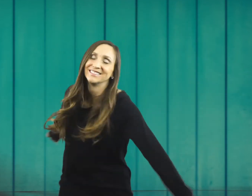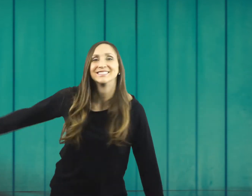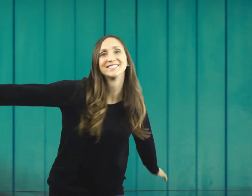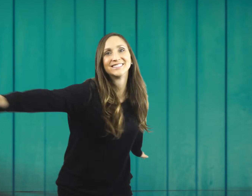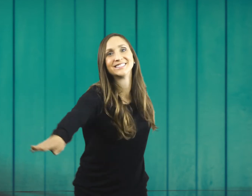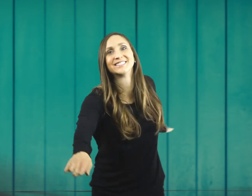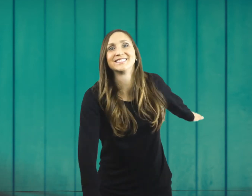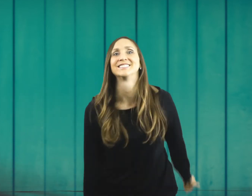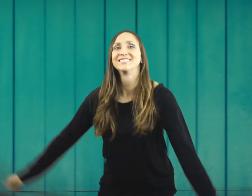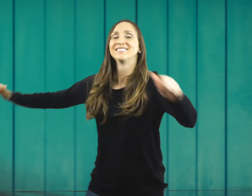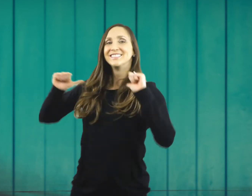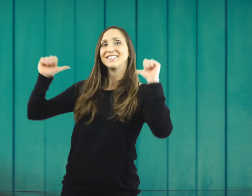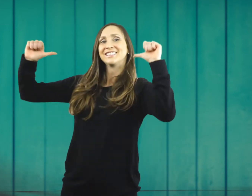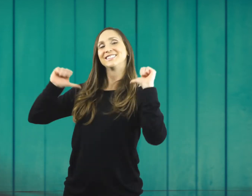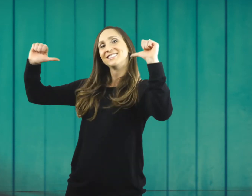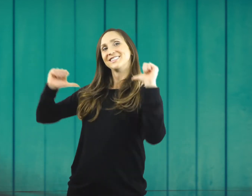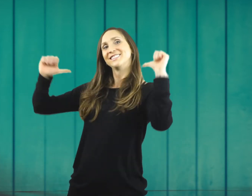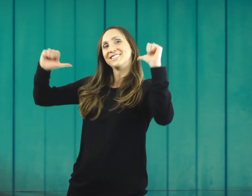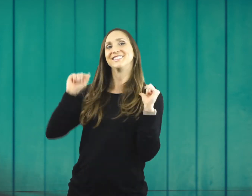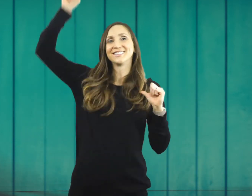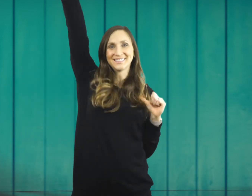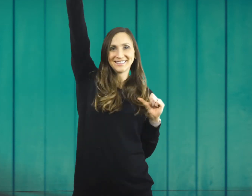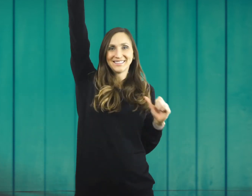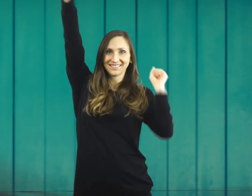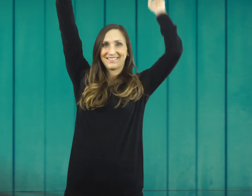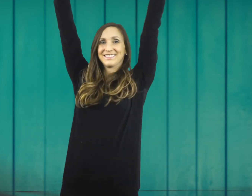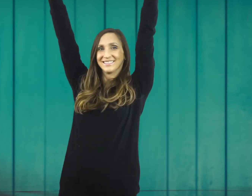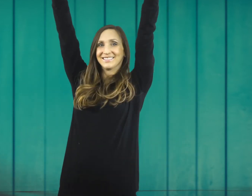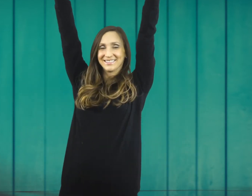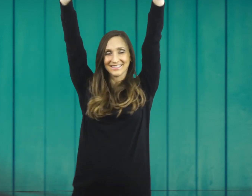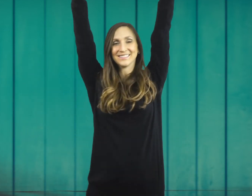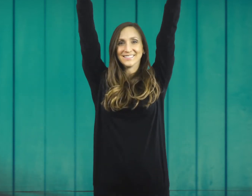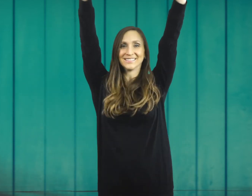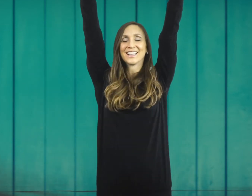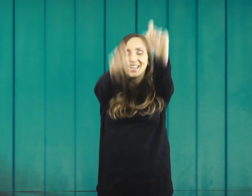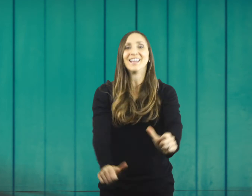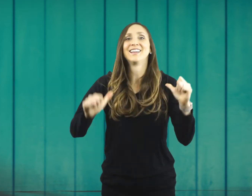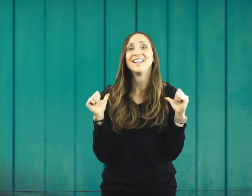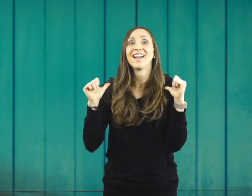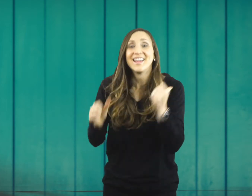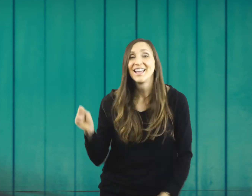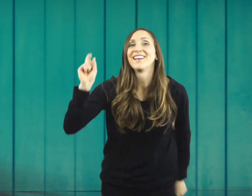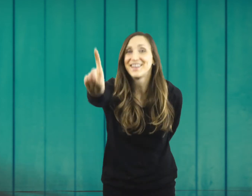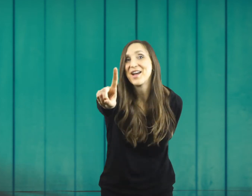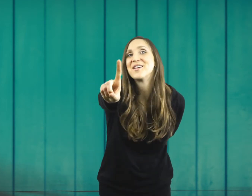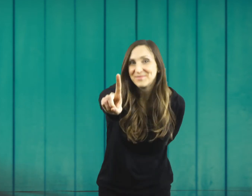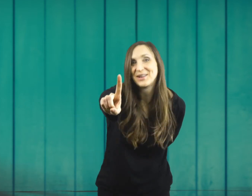I can always count on God. My God is number one. can